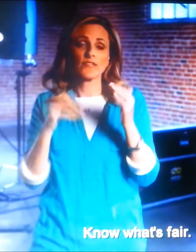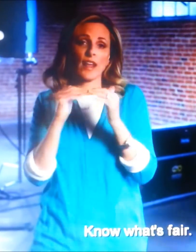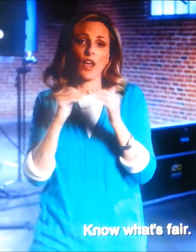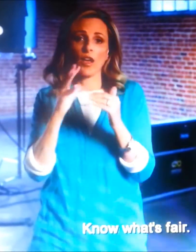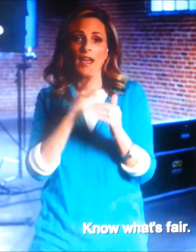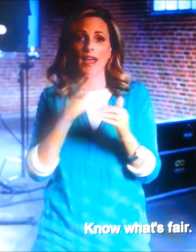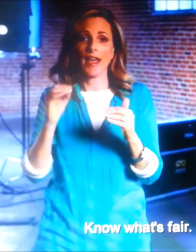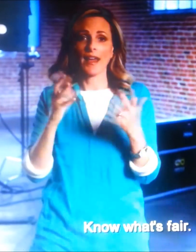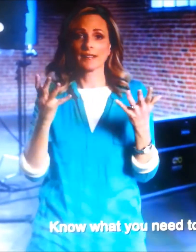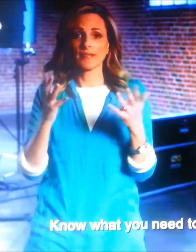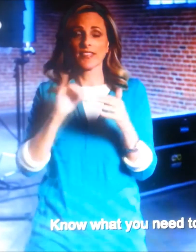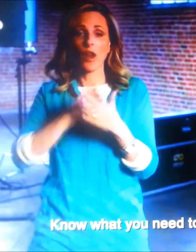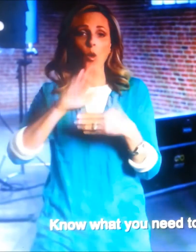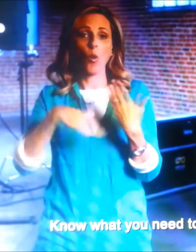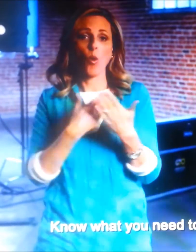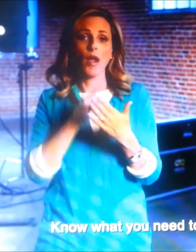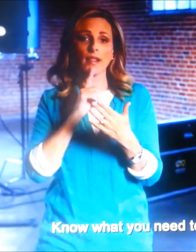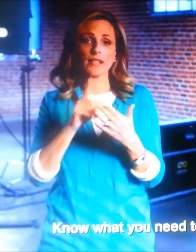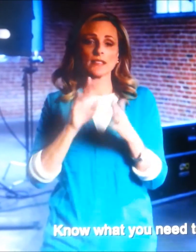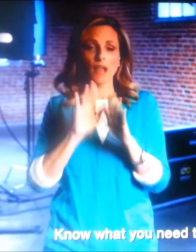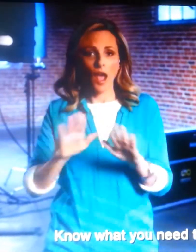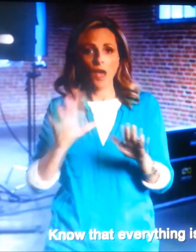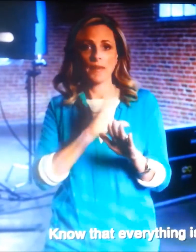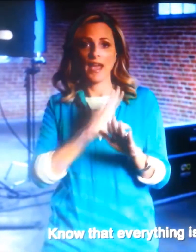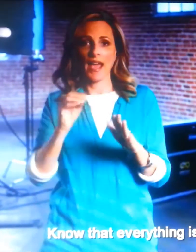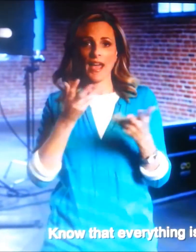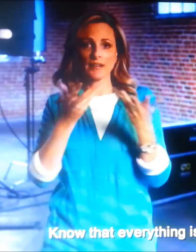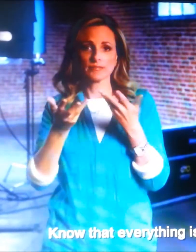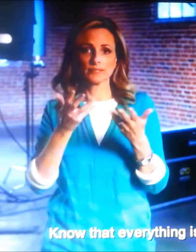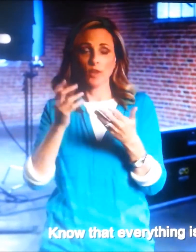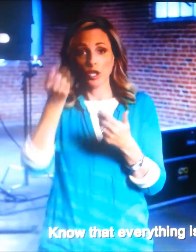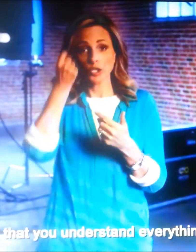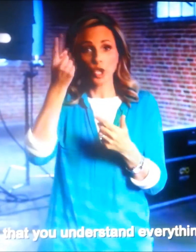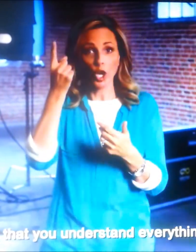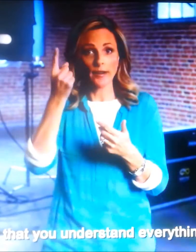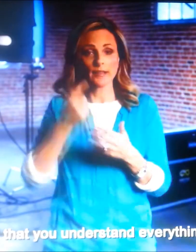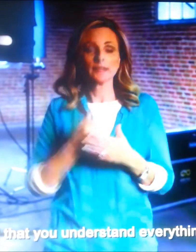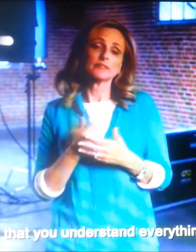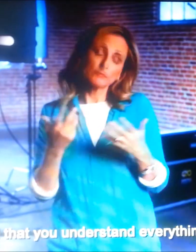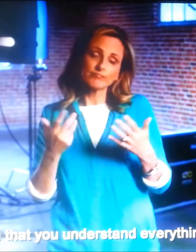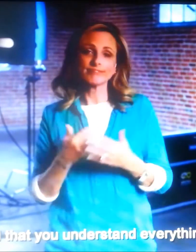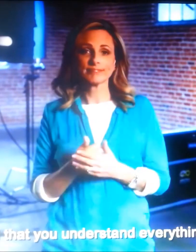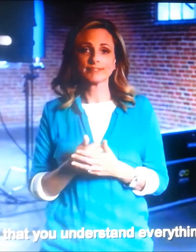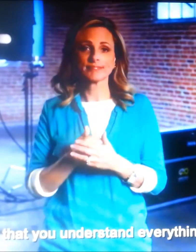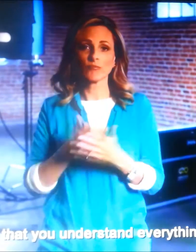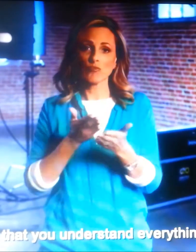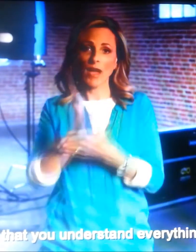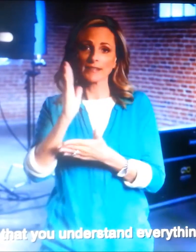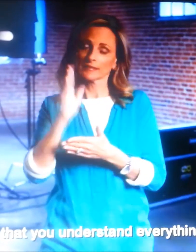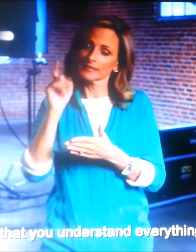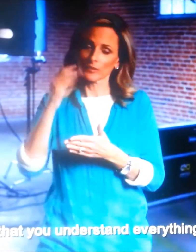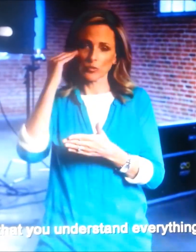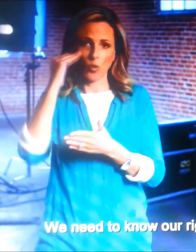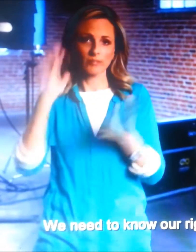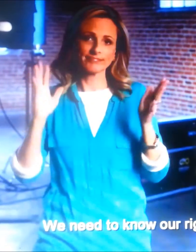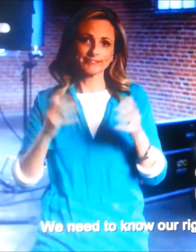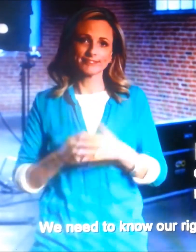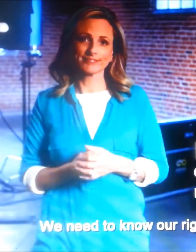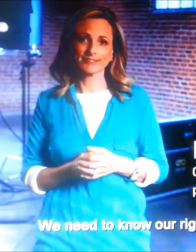Know what's fair, know what you need to do, know that everything is calm, and that you understand everything that's going on. We need to know our